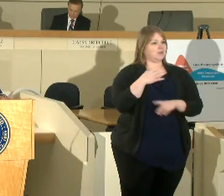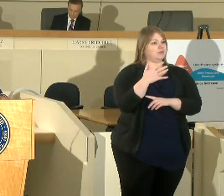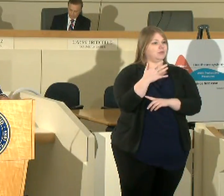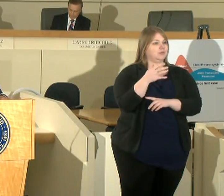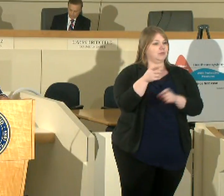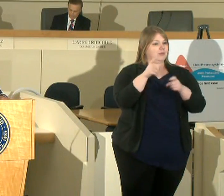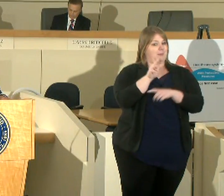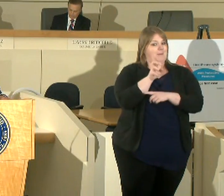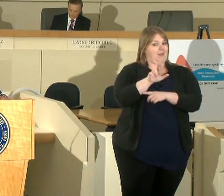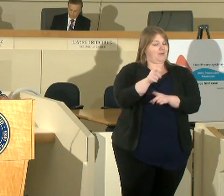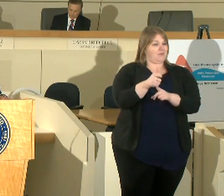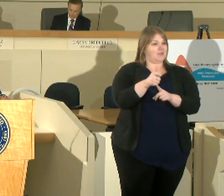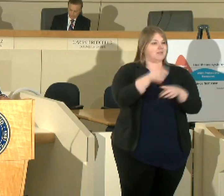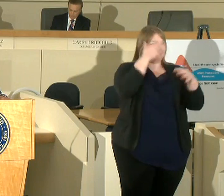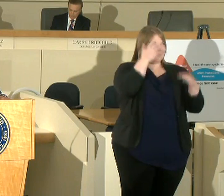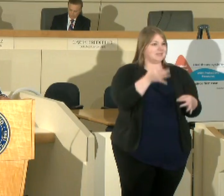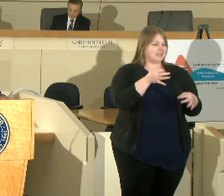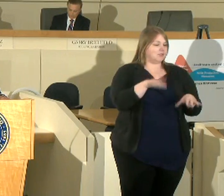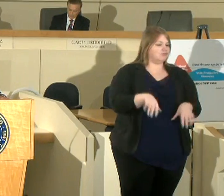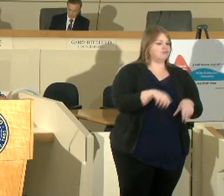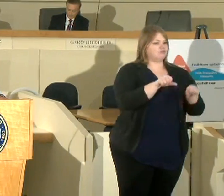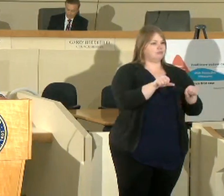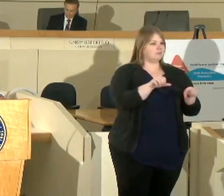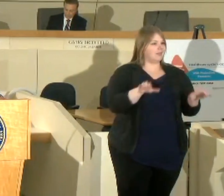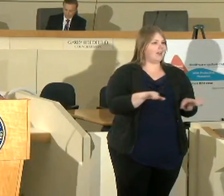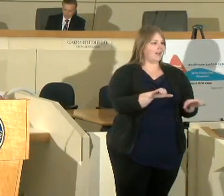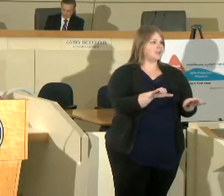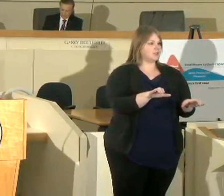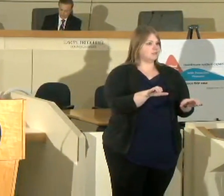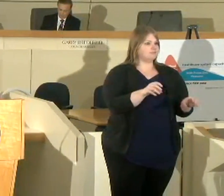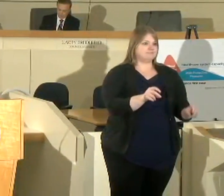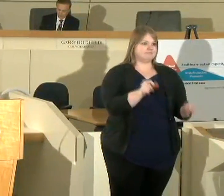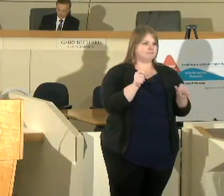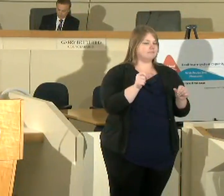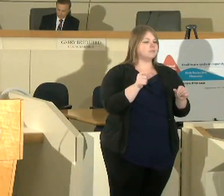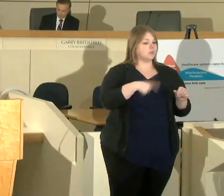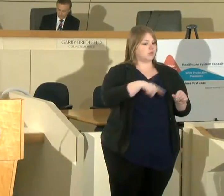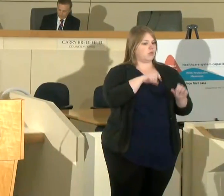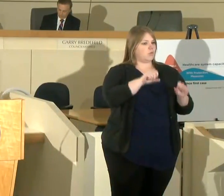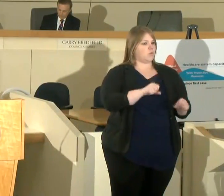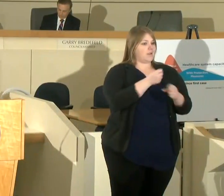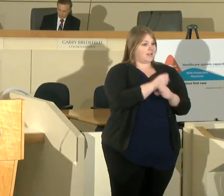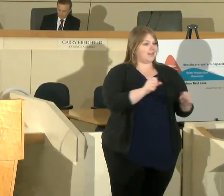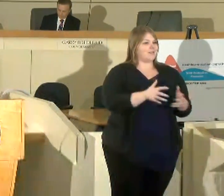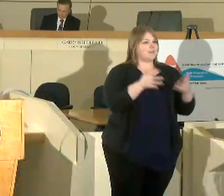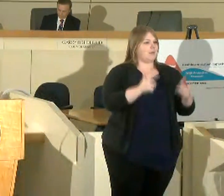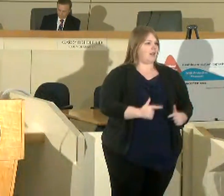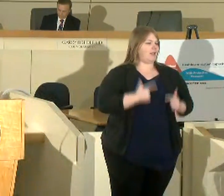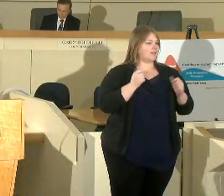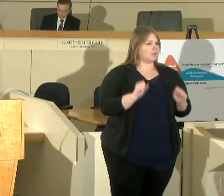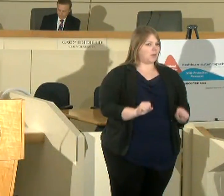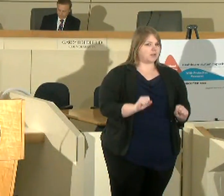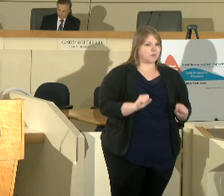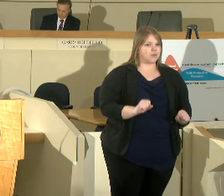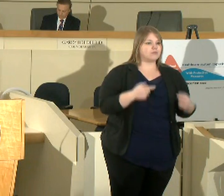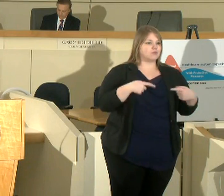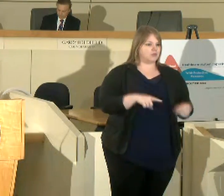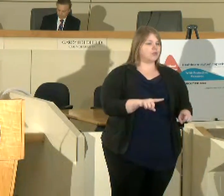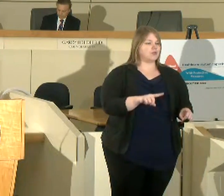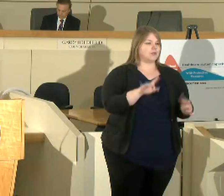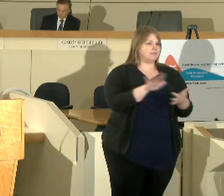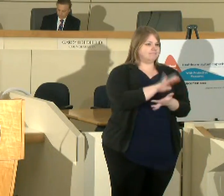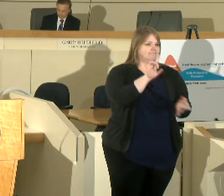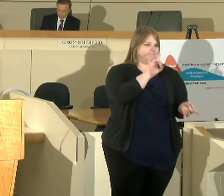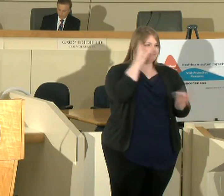the responsibility to take surgical action so that we can save as many lives as possible during this pandemic